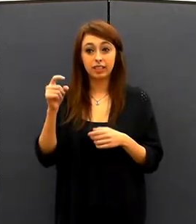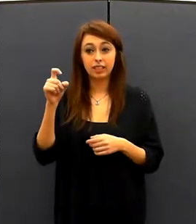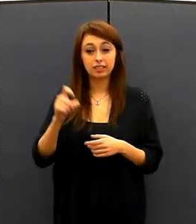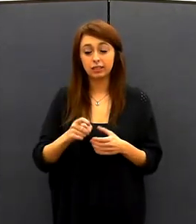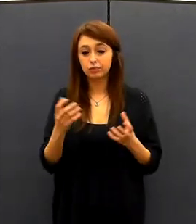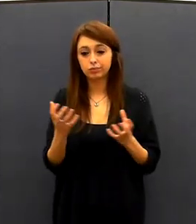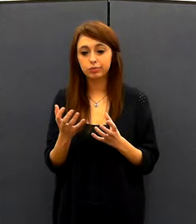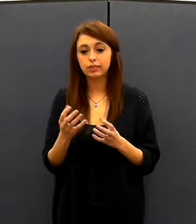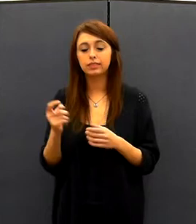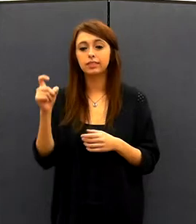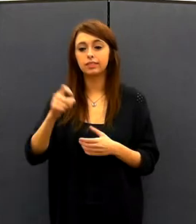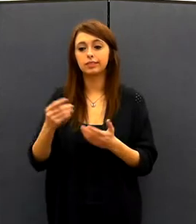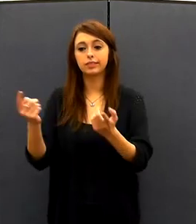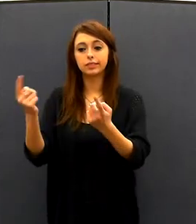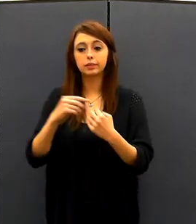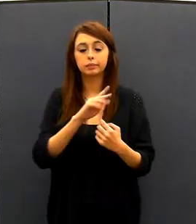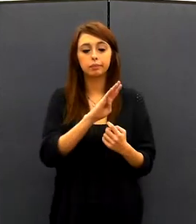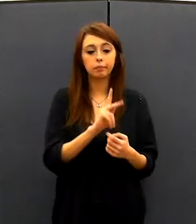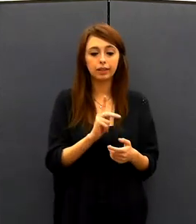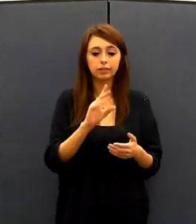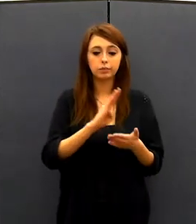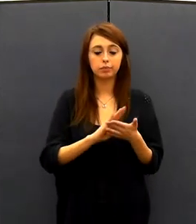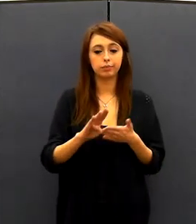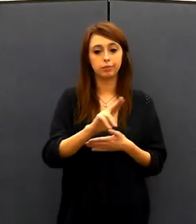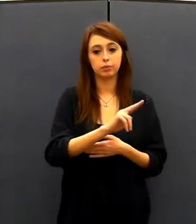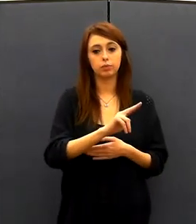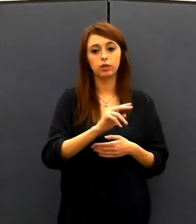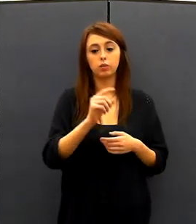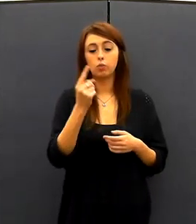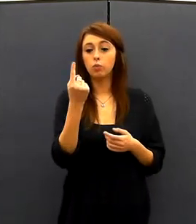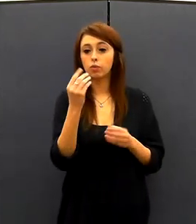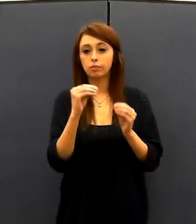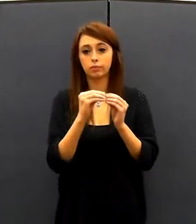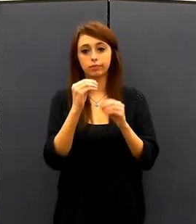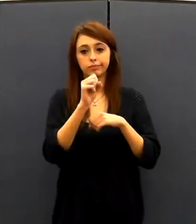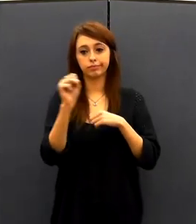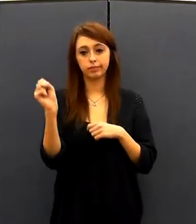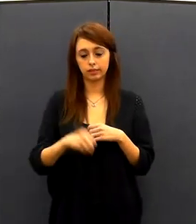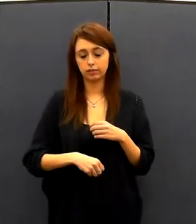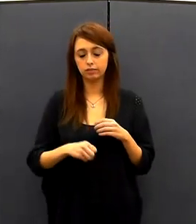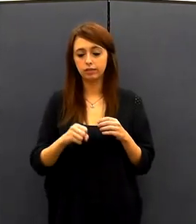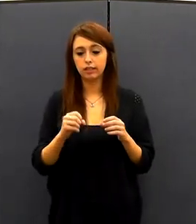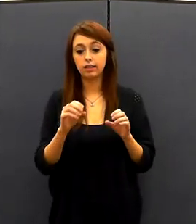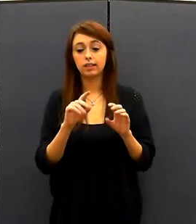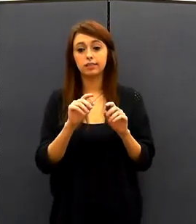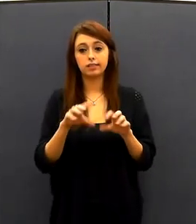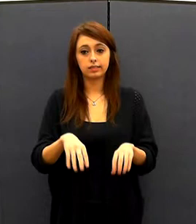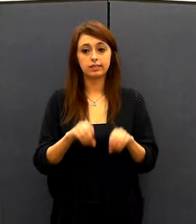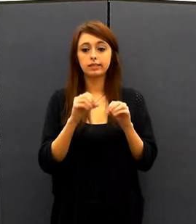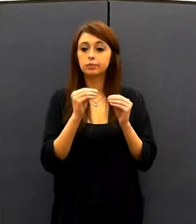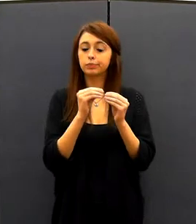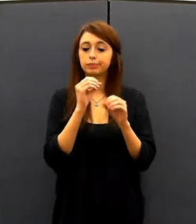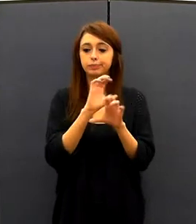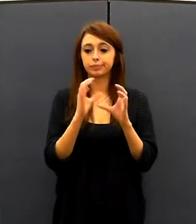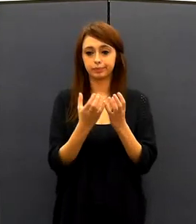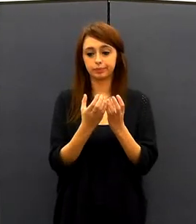to become, you know, one more semester to take the class again. Now to qualify for financial aid, I had to take